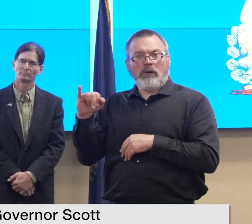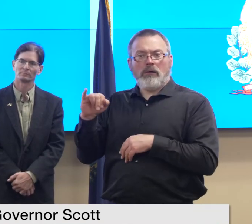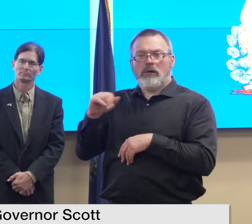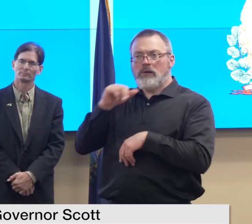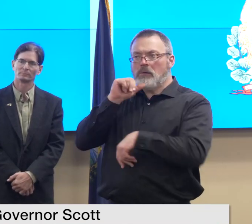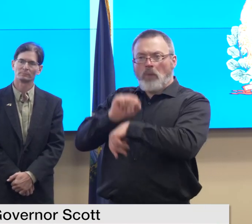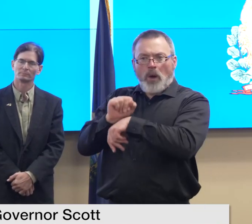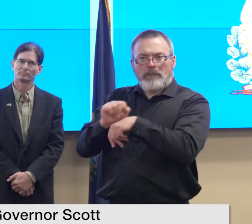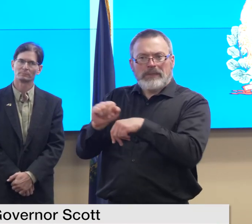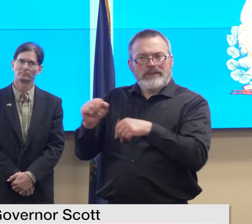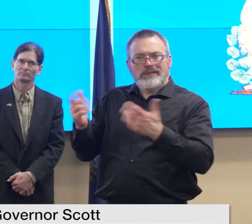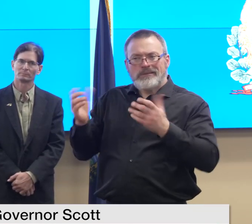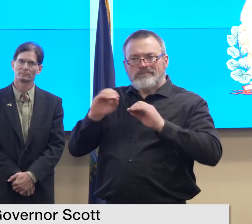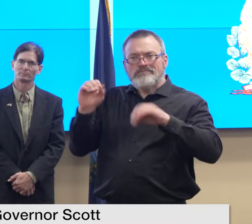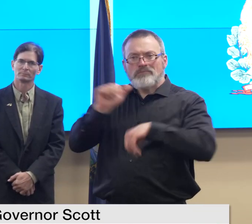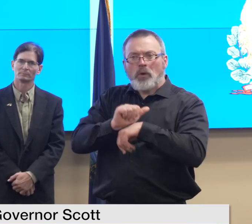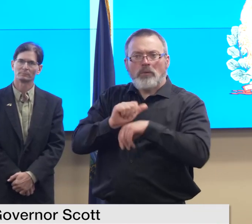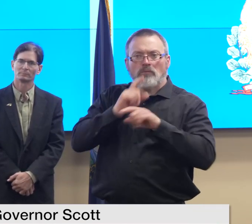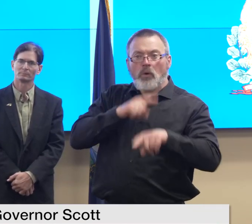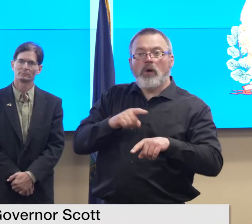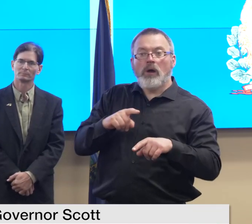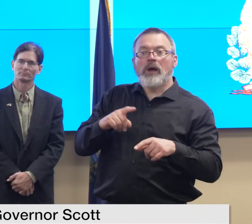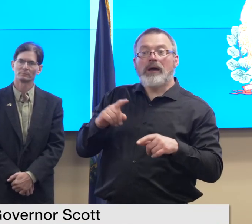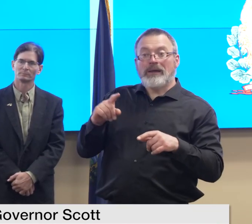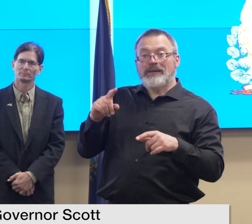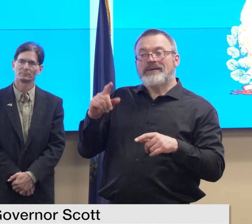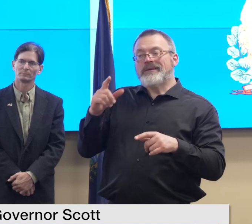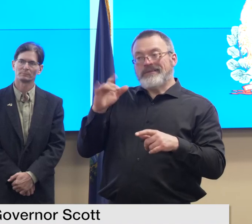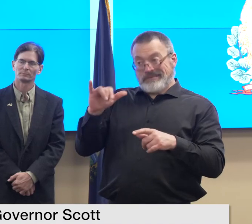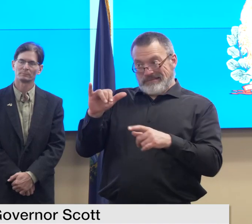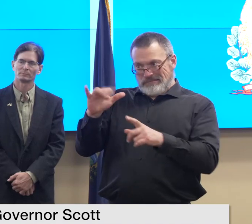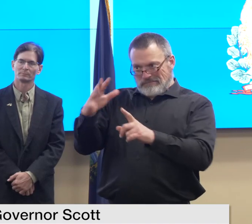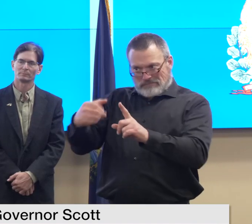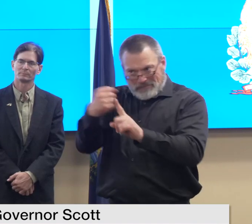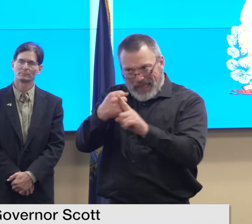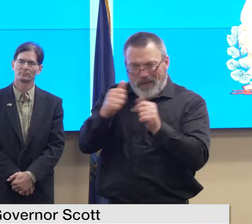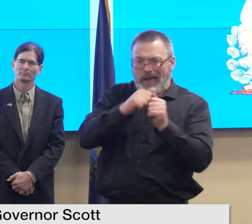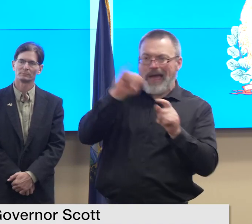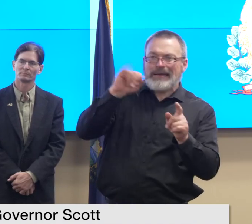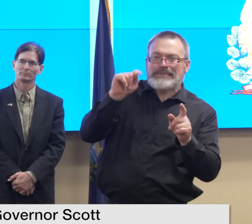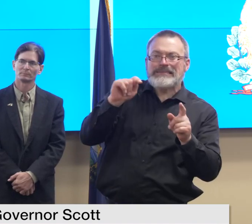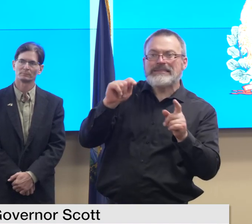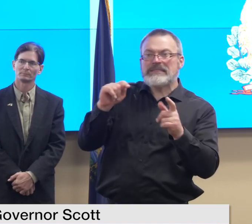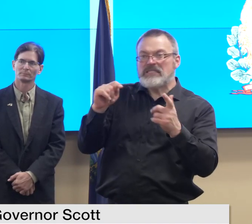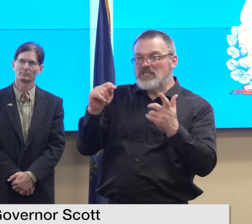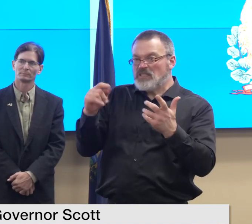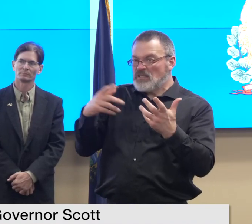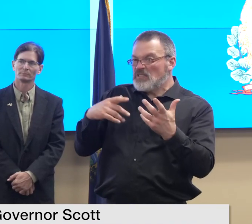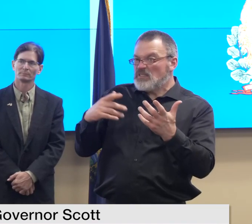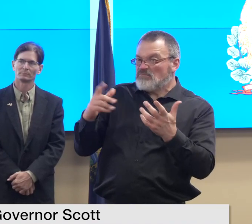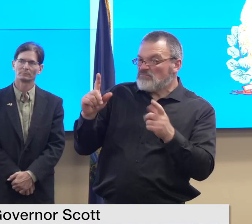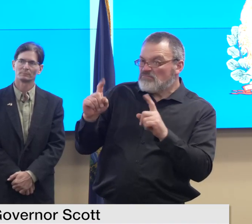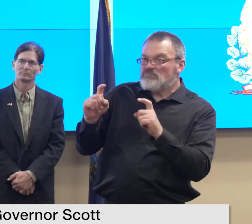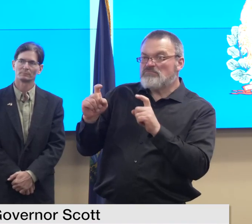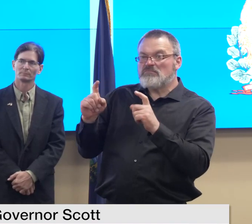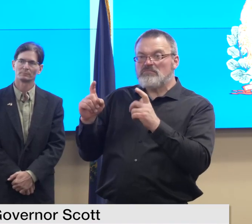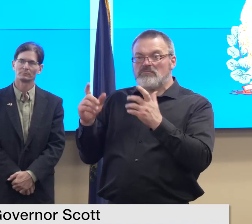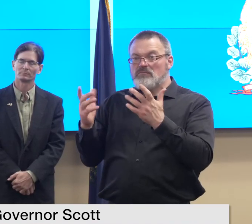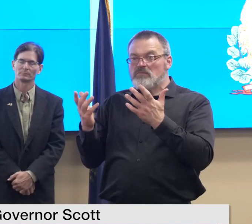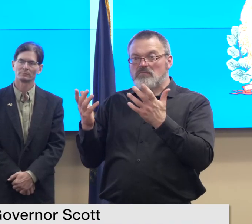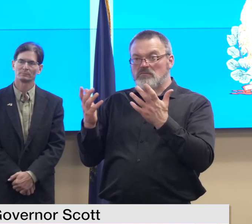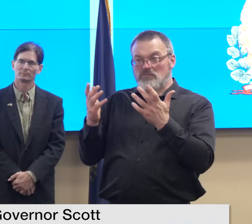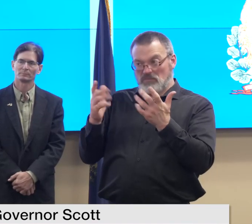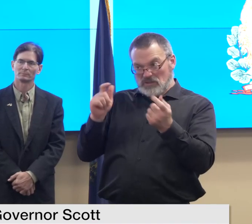impacted by reporting was impacted by the itos but any reaction there doesn't seem to be a whole lot of uh change